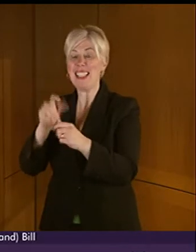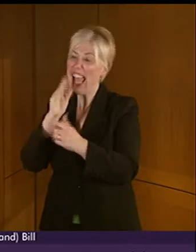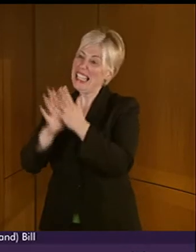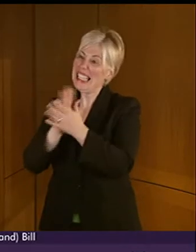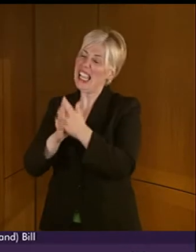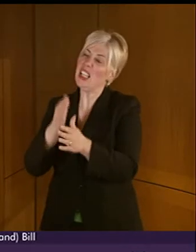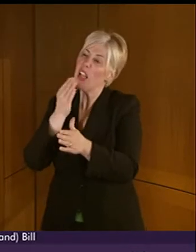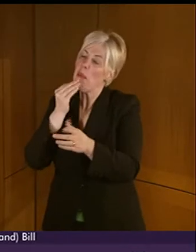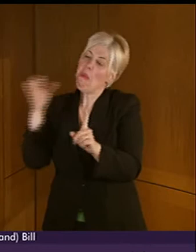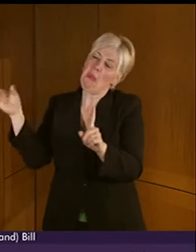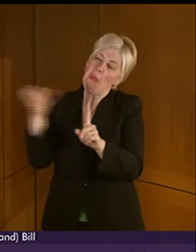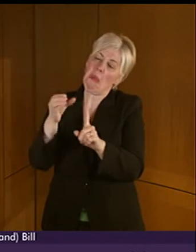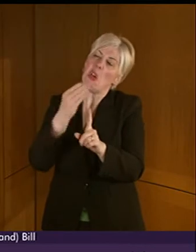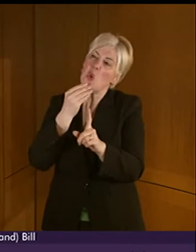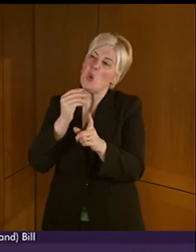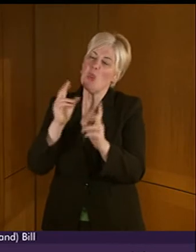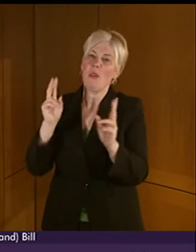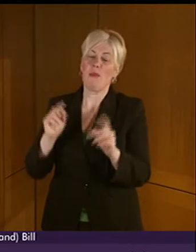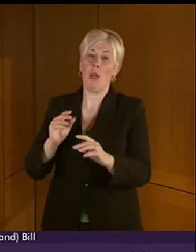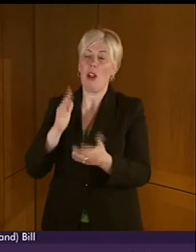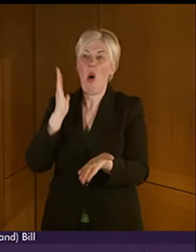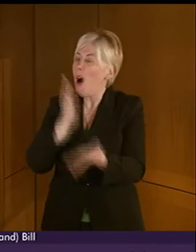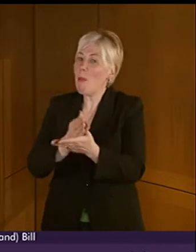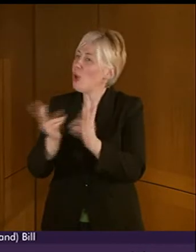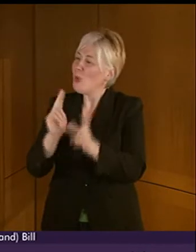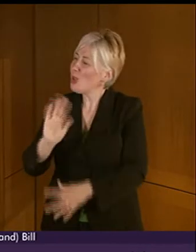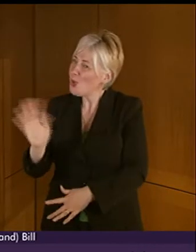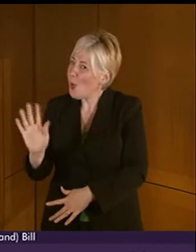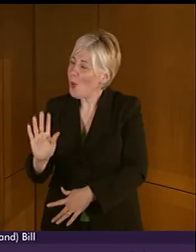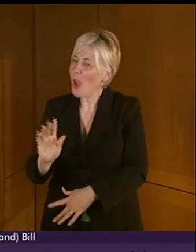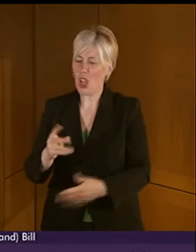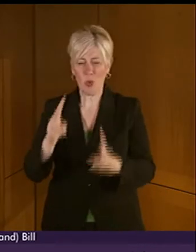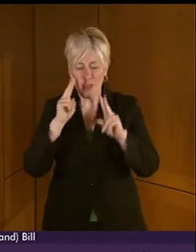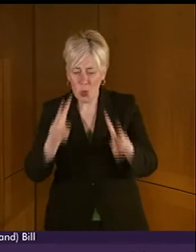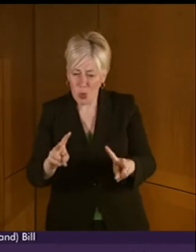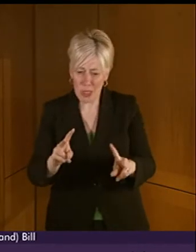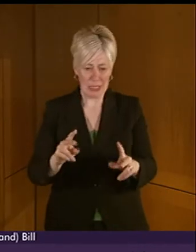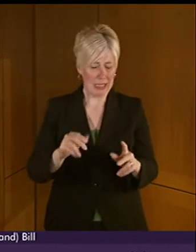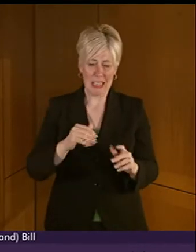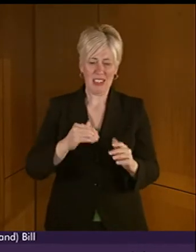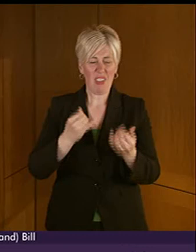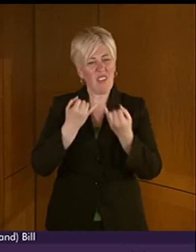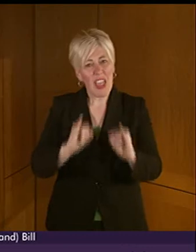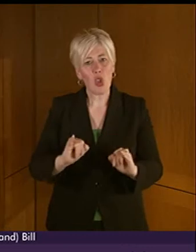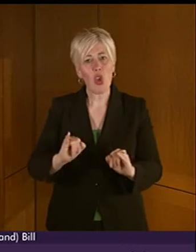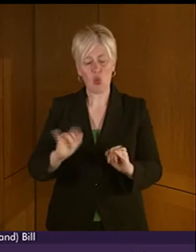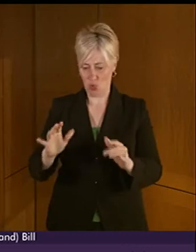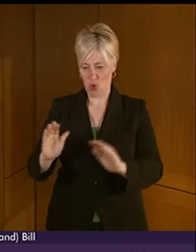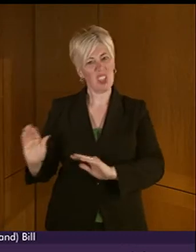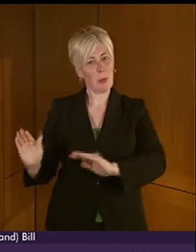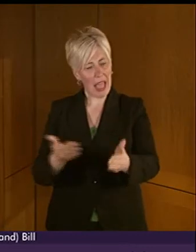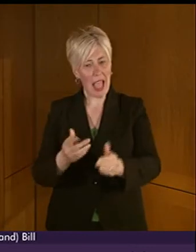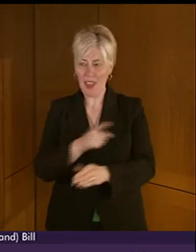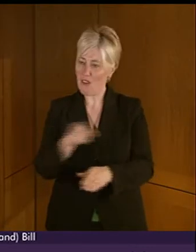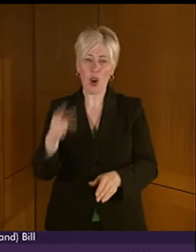others are not so fortunate. We should look at this closely and seek a solution to what is clearly a failure of supply and demand. It may